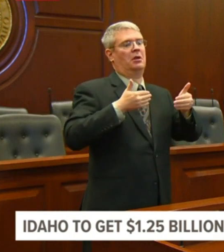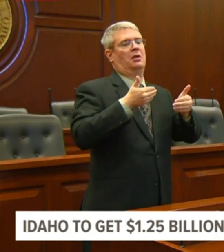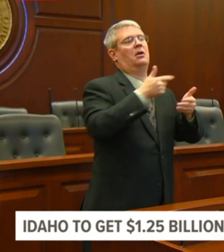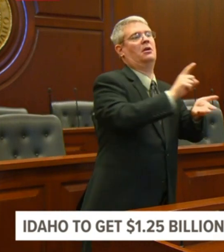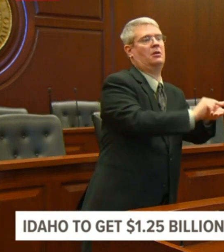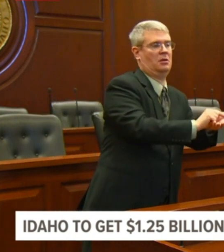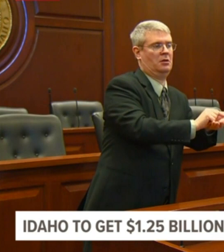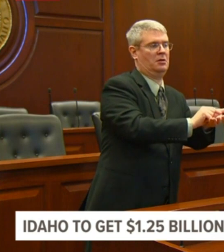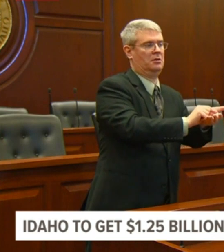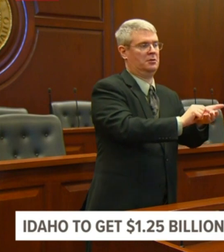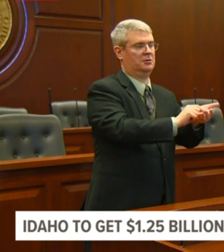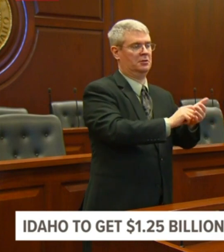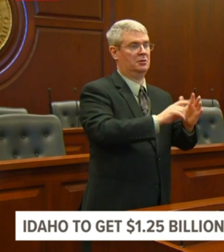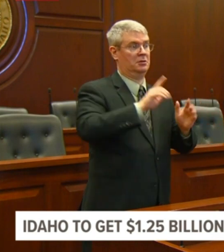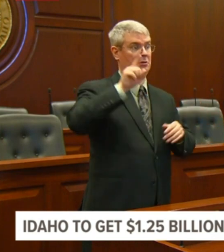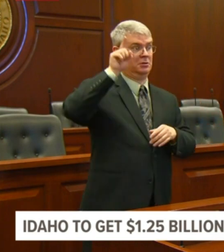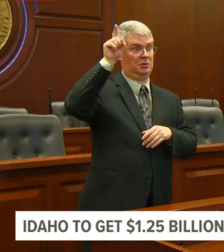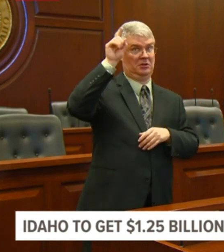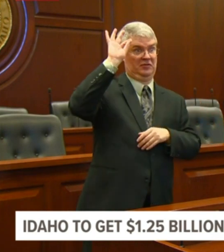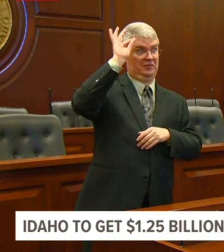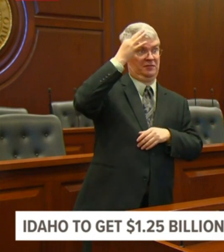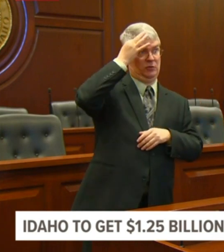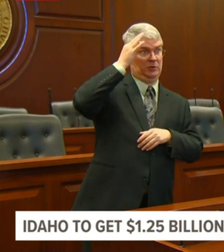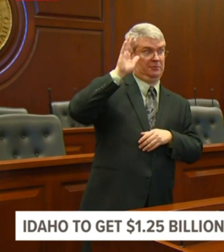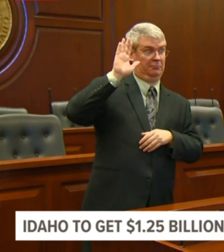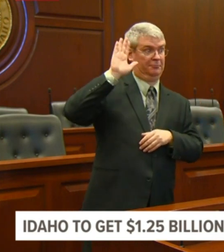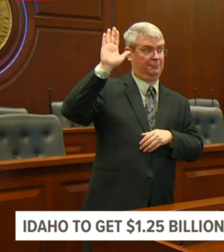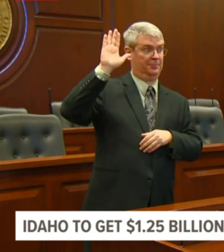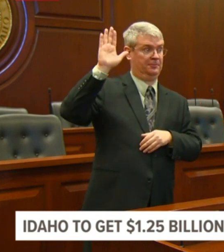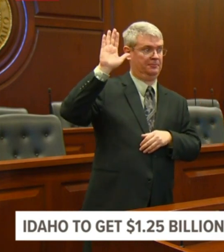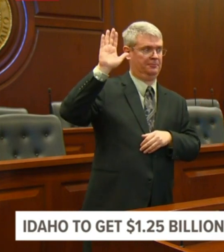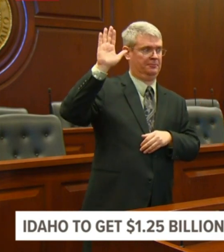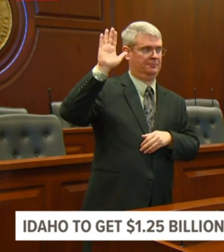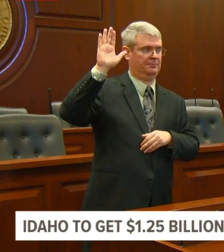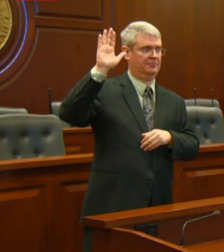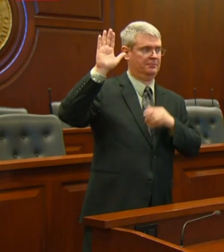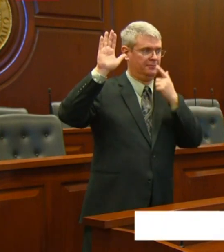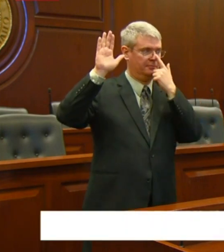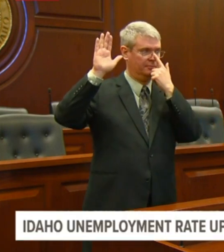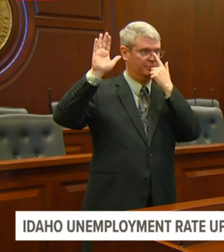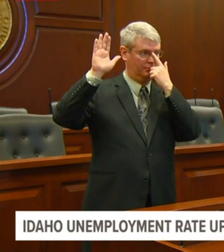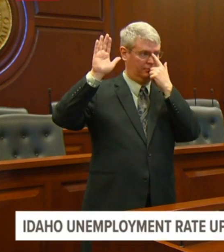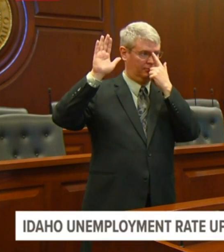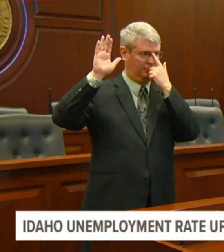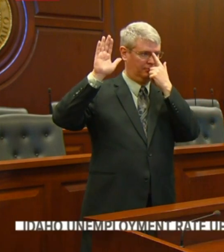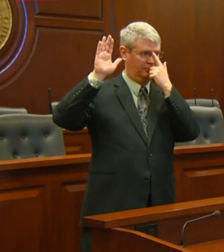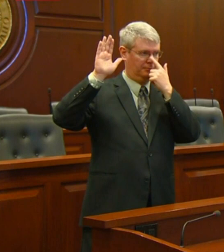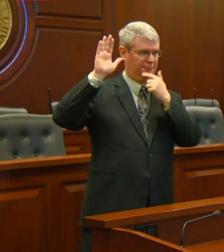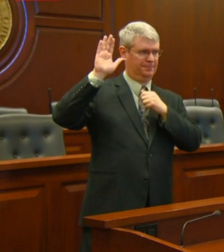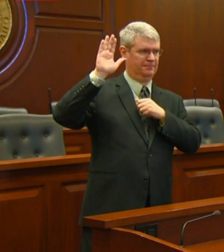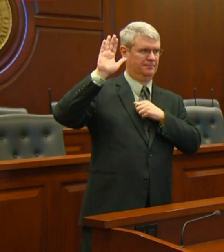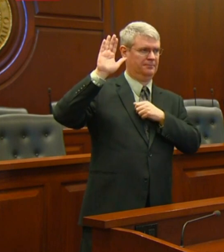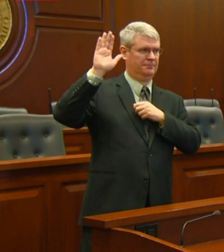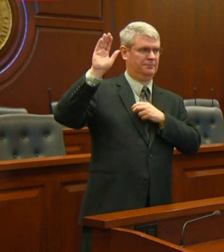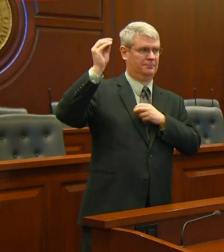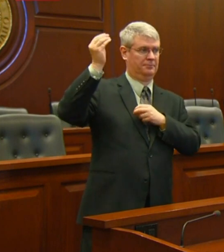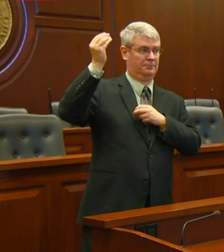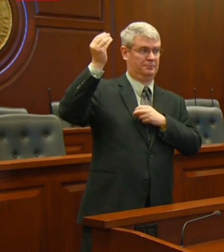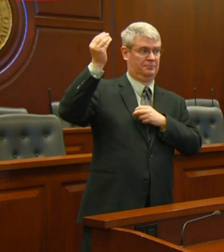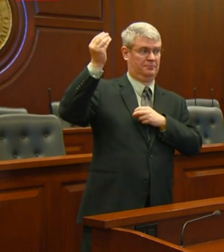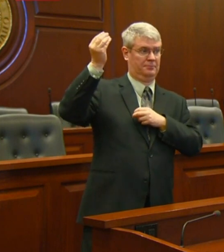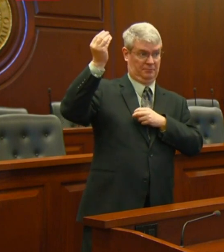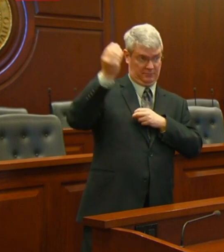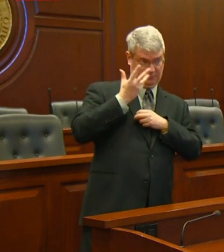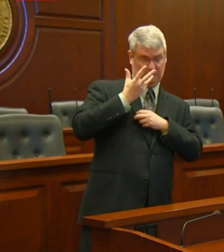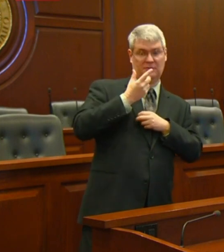government that we should not be releasing any draft numbers until it's all finalized because of